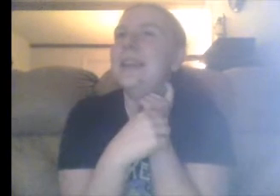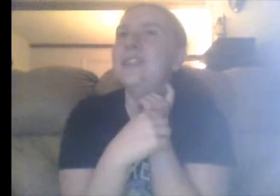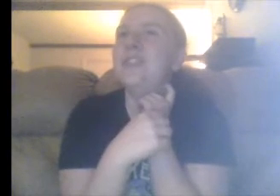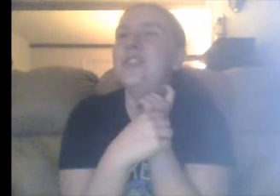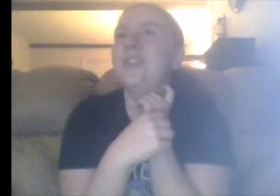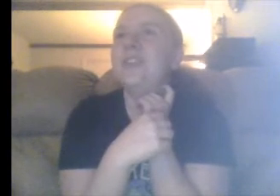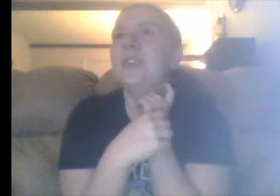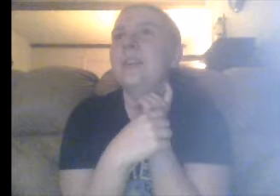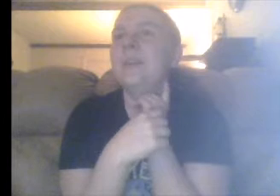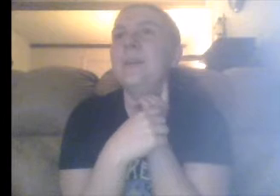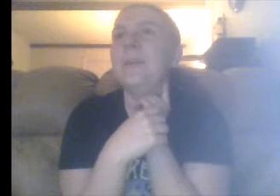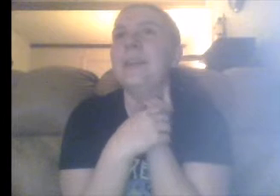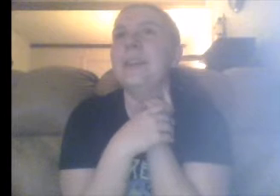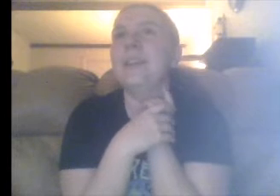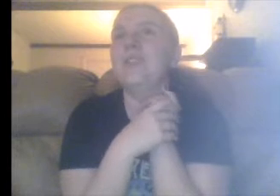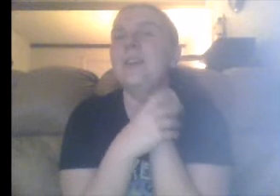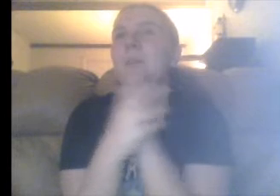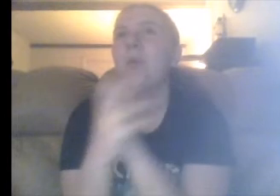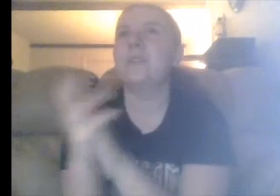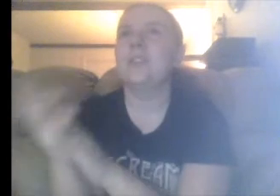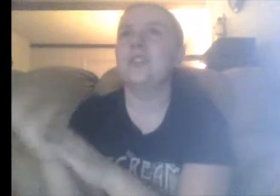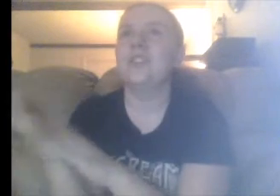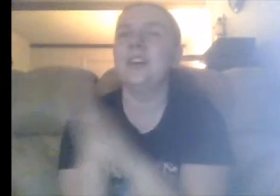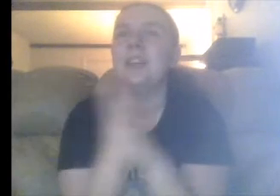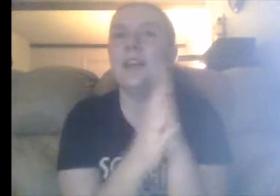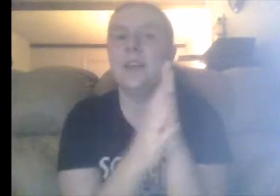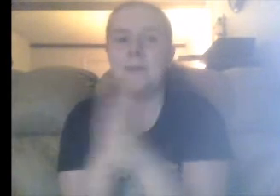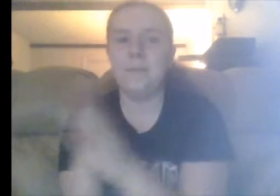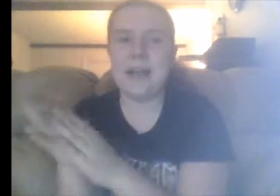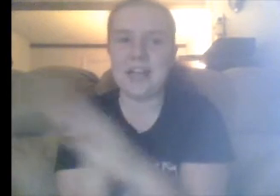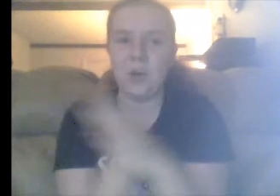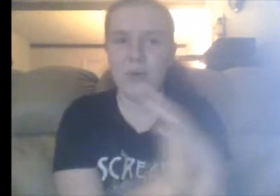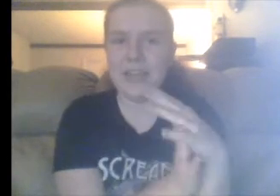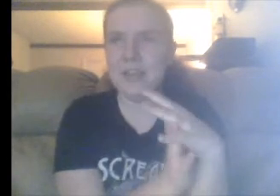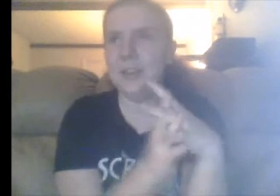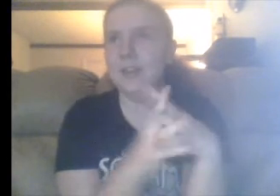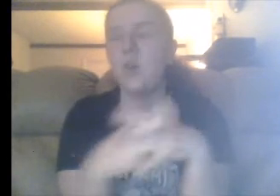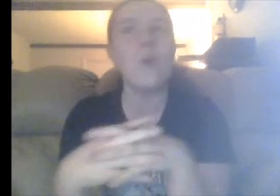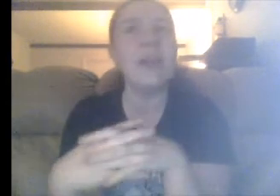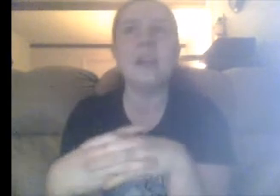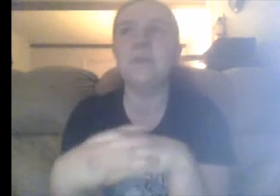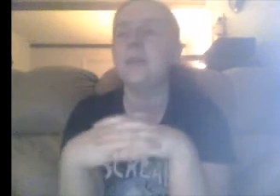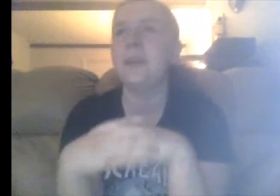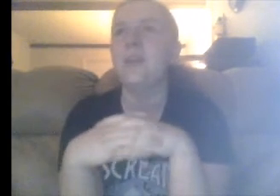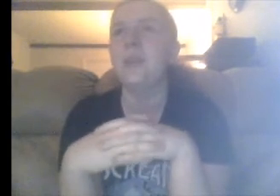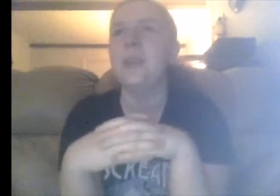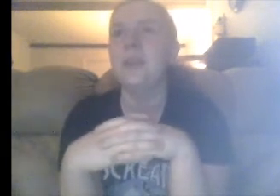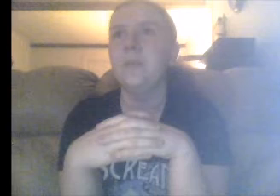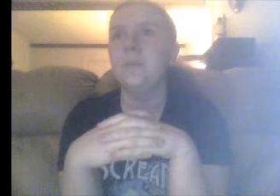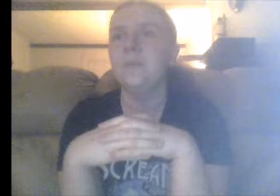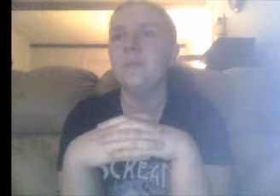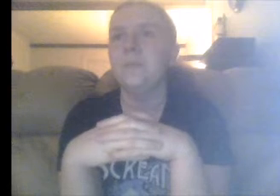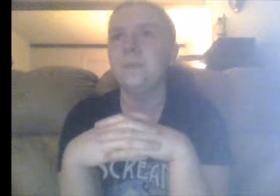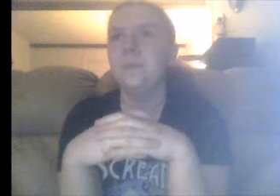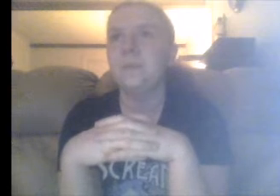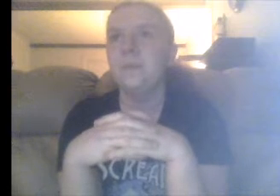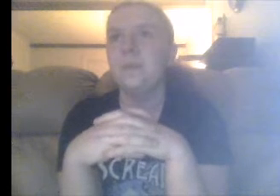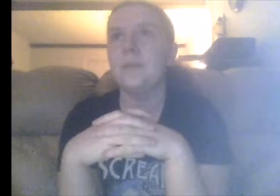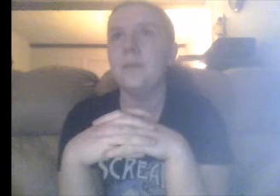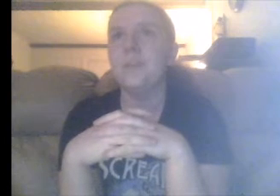Lynch come on Becky Lynch and of course Charlotte my queen queen of WWE there's a match